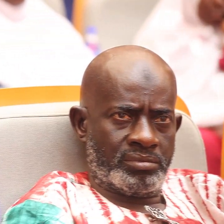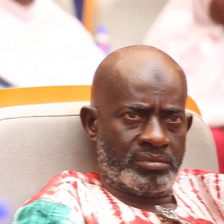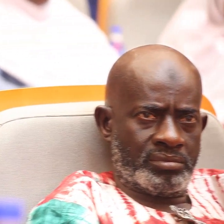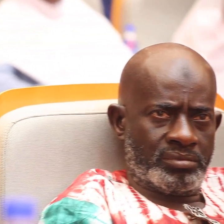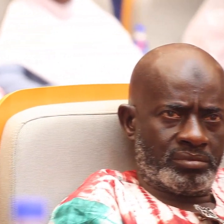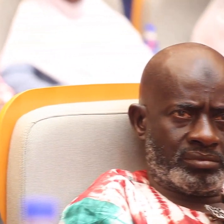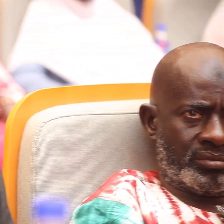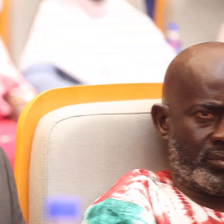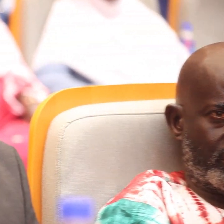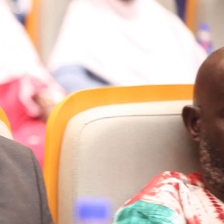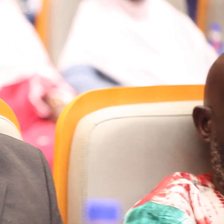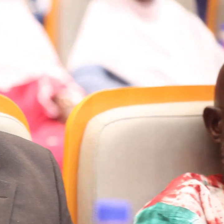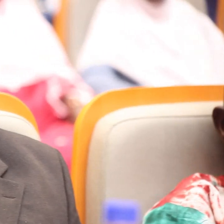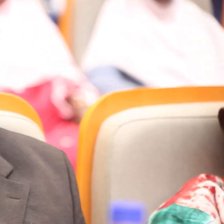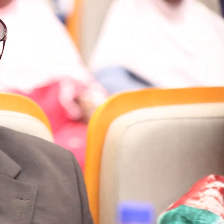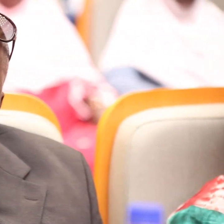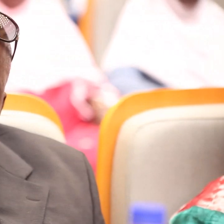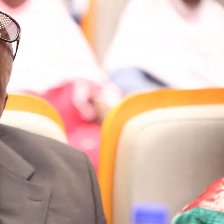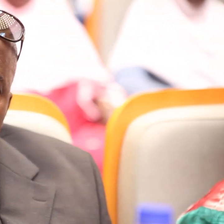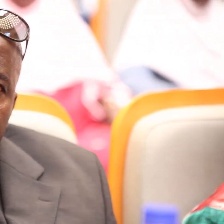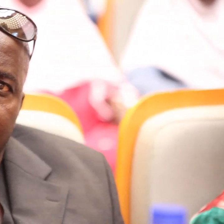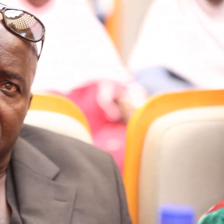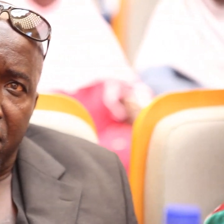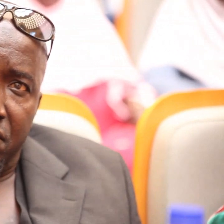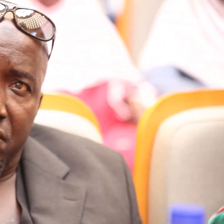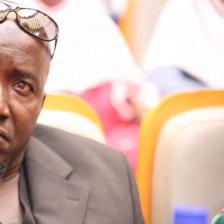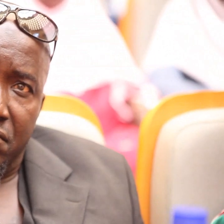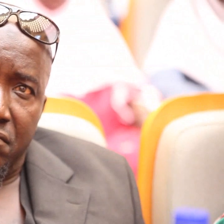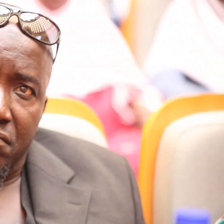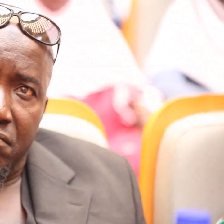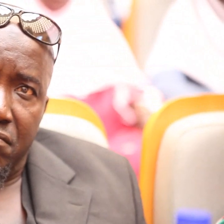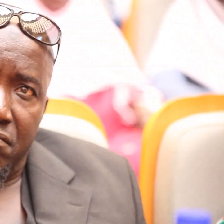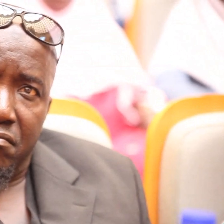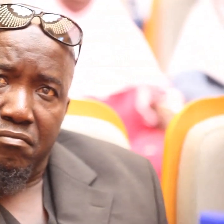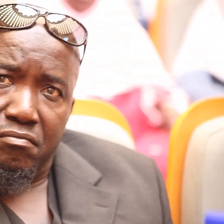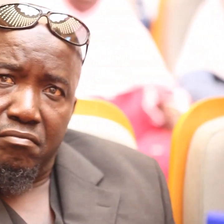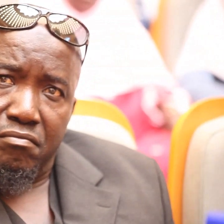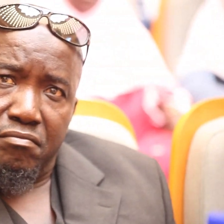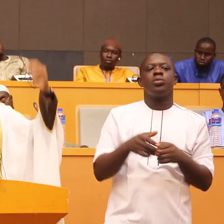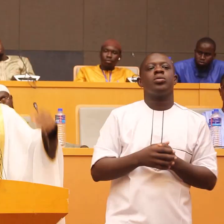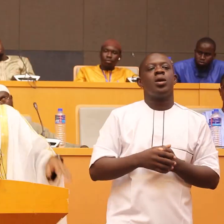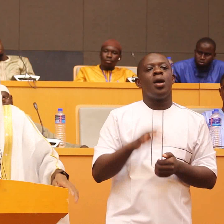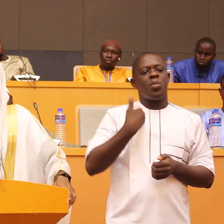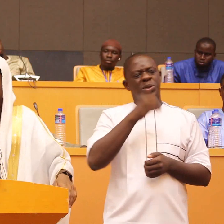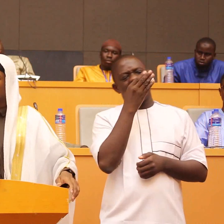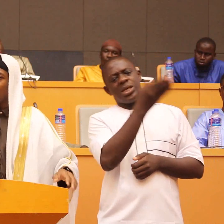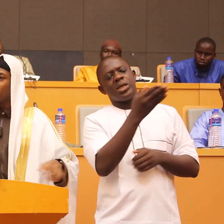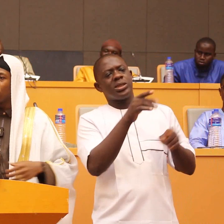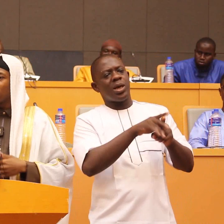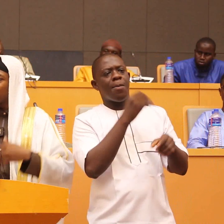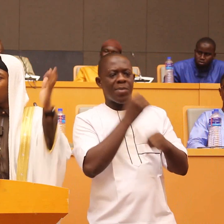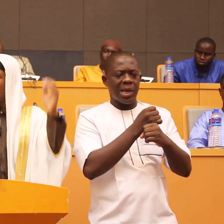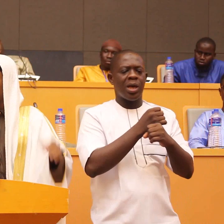just like the descriptions that were given to prophet sallallahu alayhi wasallam among them he is a magician he